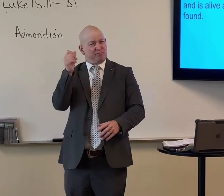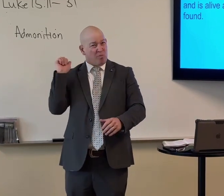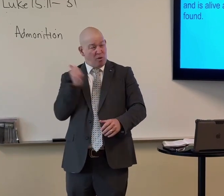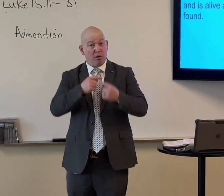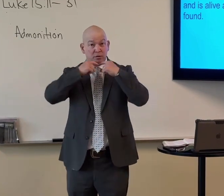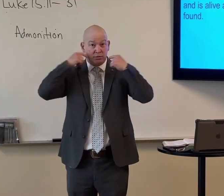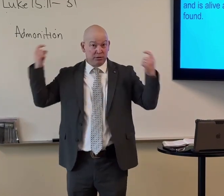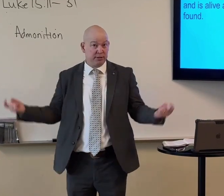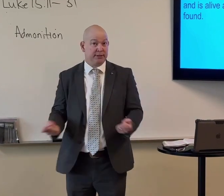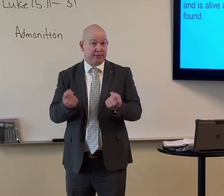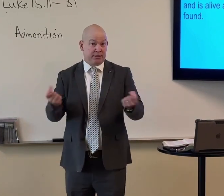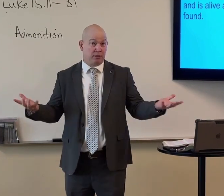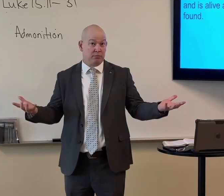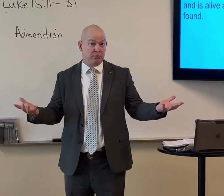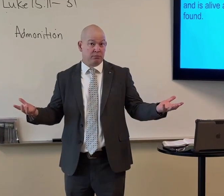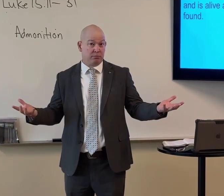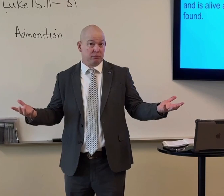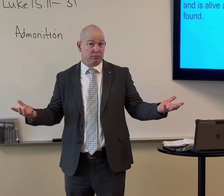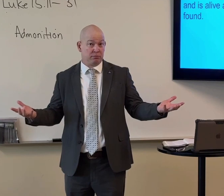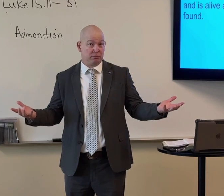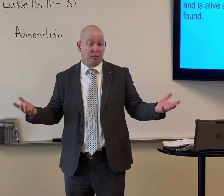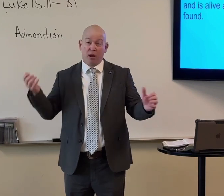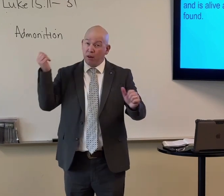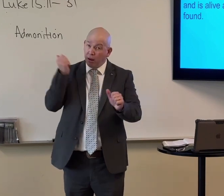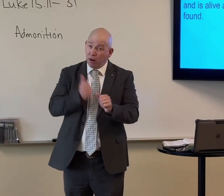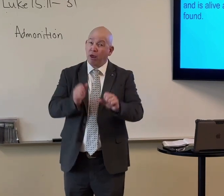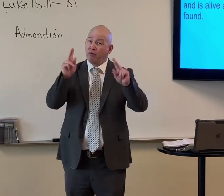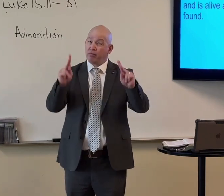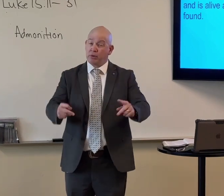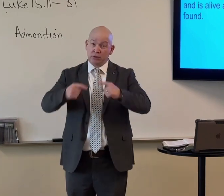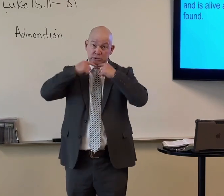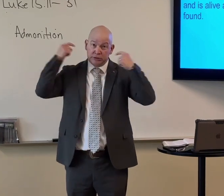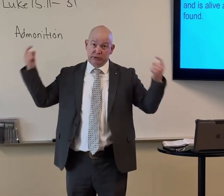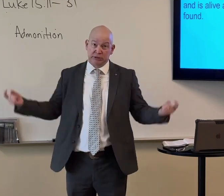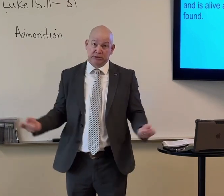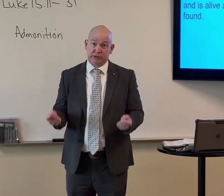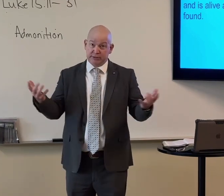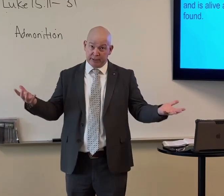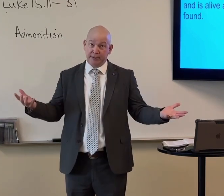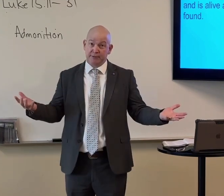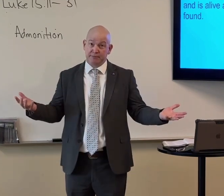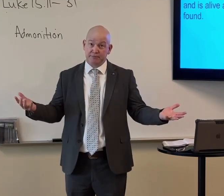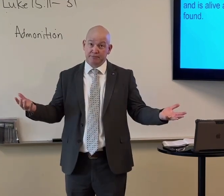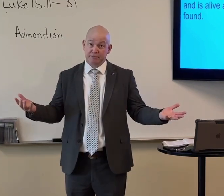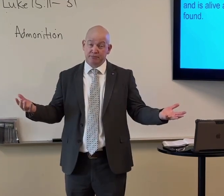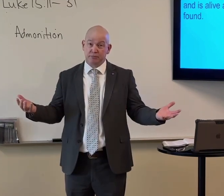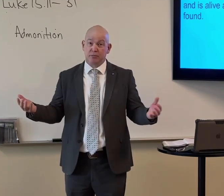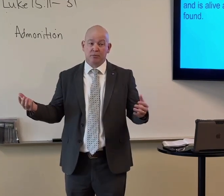Understand. We all sin. Every. Single. Person.